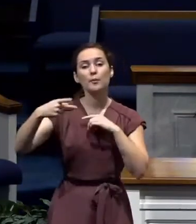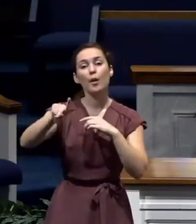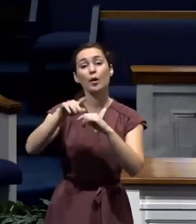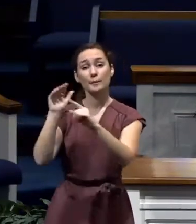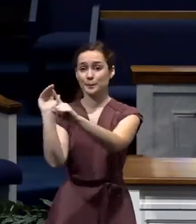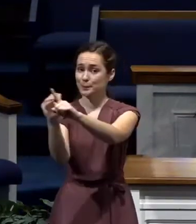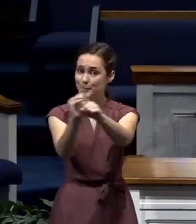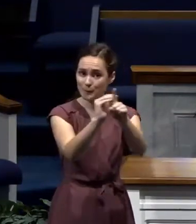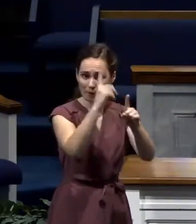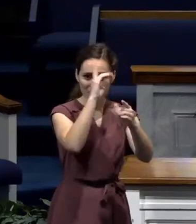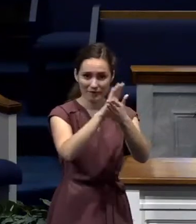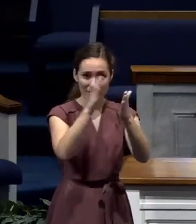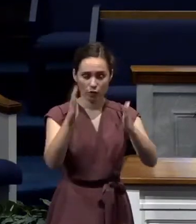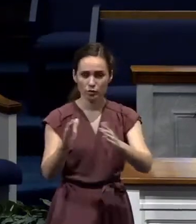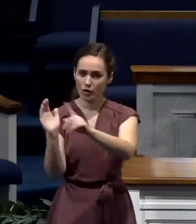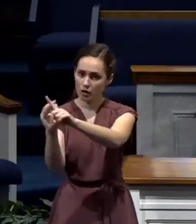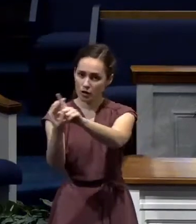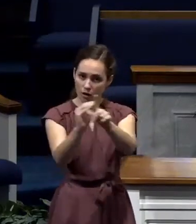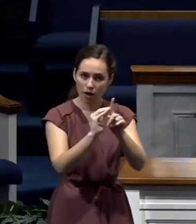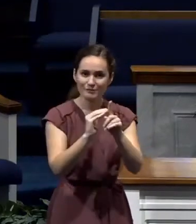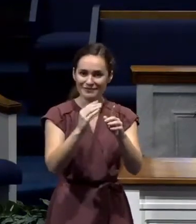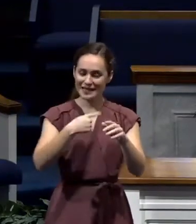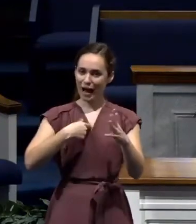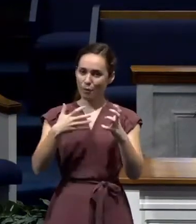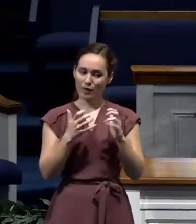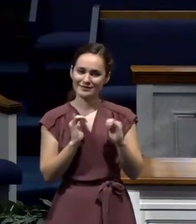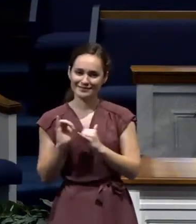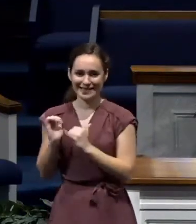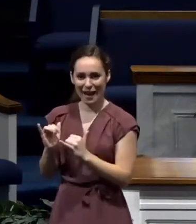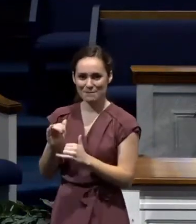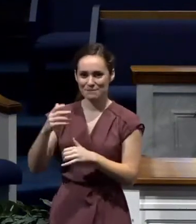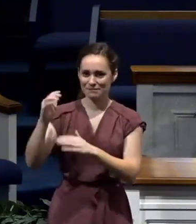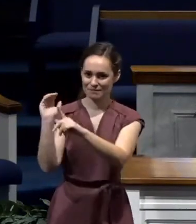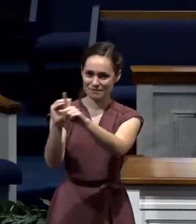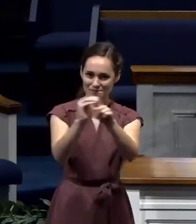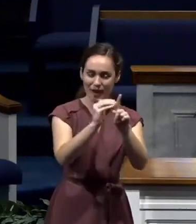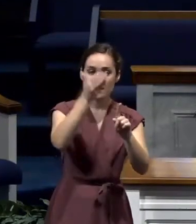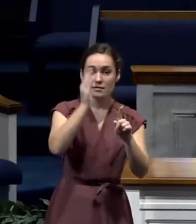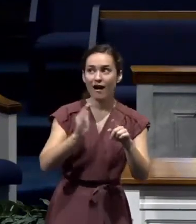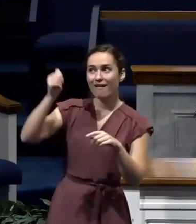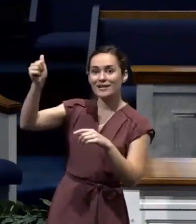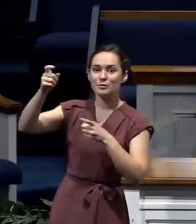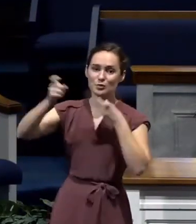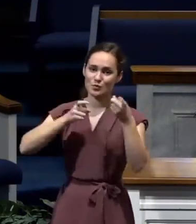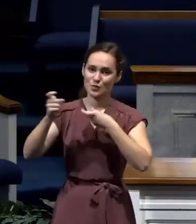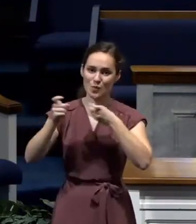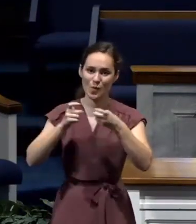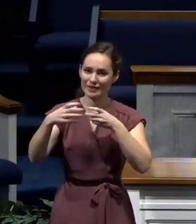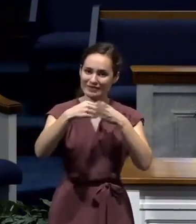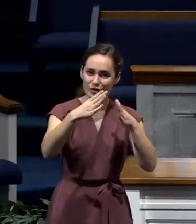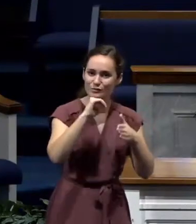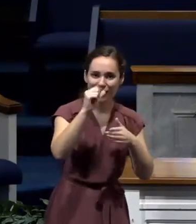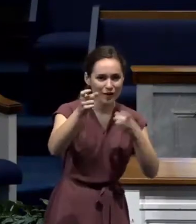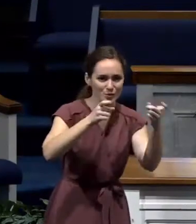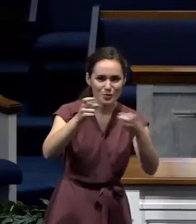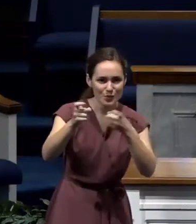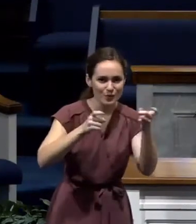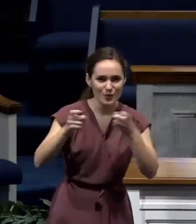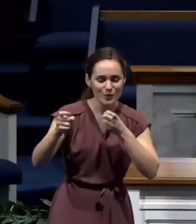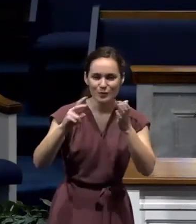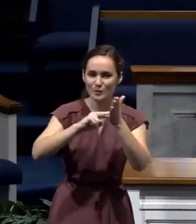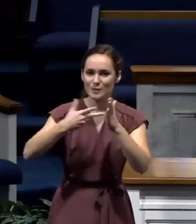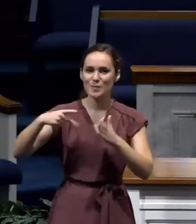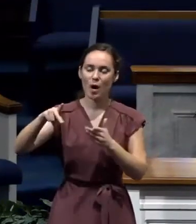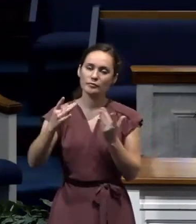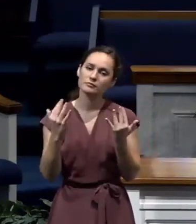as well, that it was not those human agencies that were in control. It was God that was ultimately in control. And so Paul was waiting.